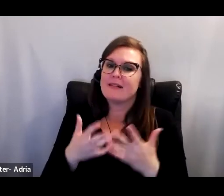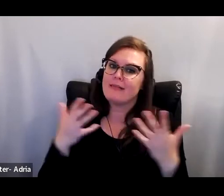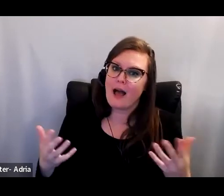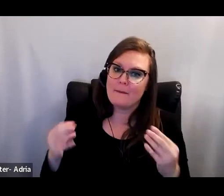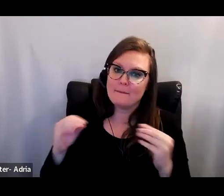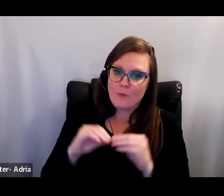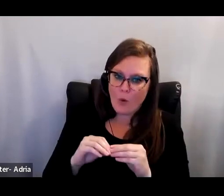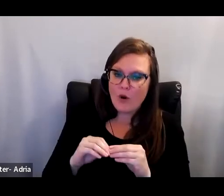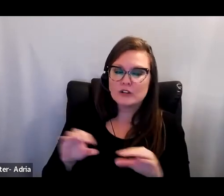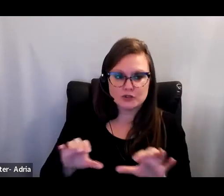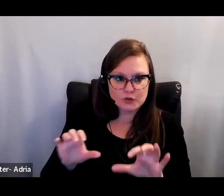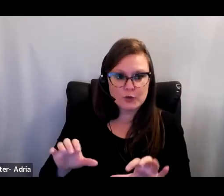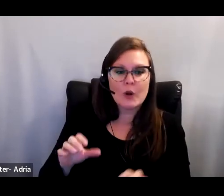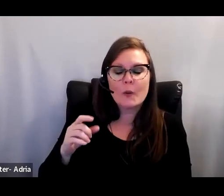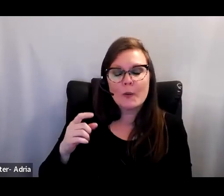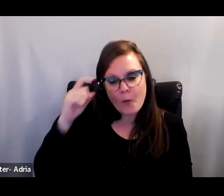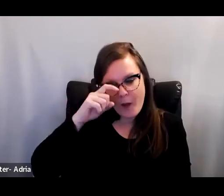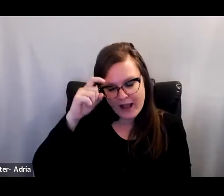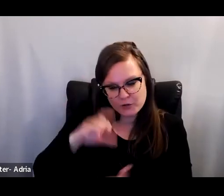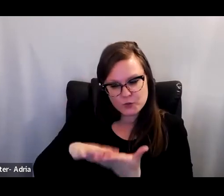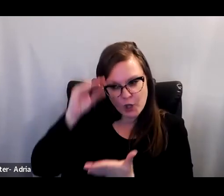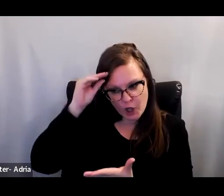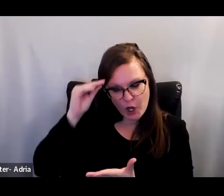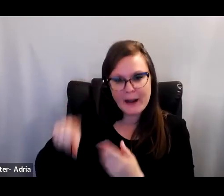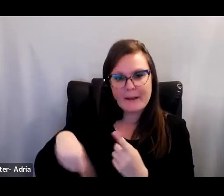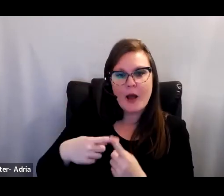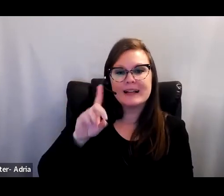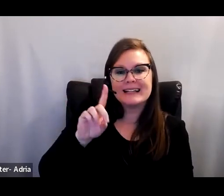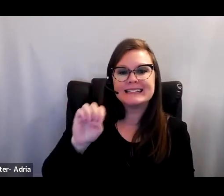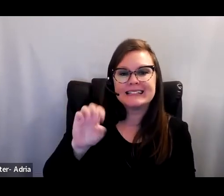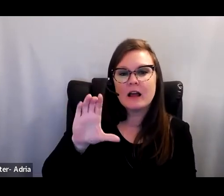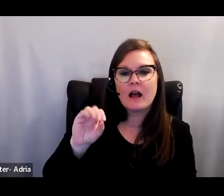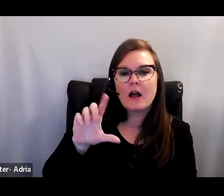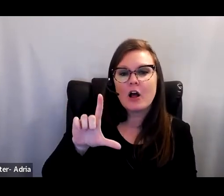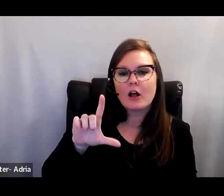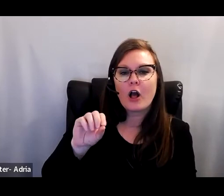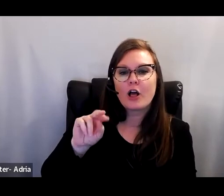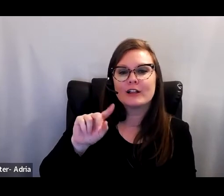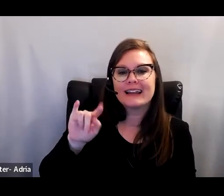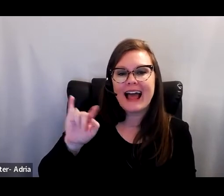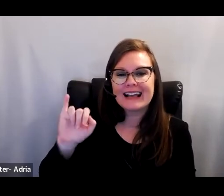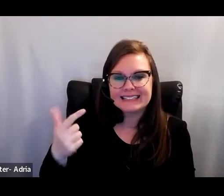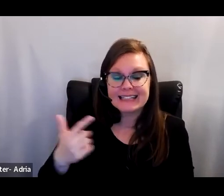wise to learn from our colleagues who are using decolonizing methodologies and engaging in community-based